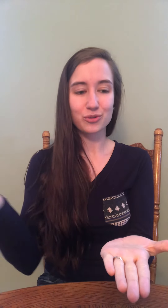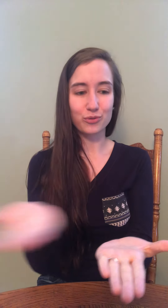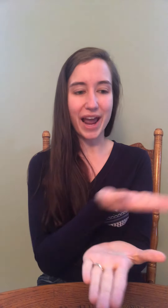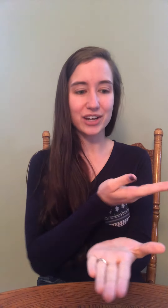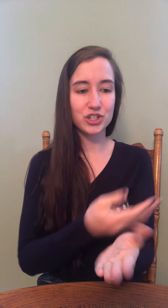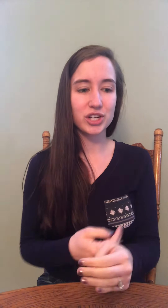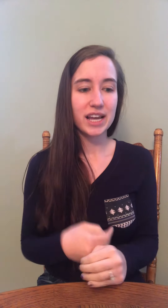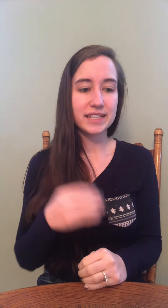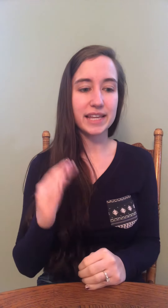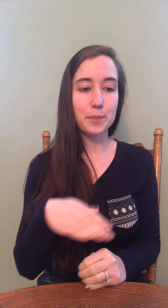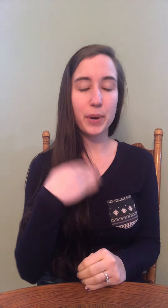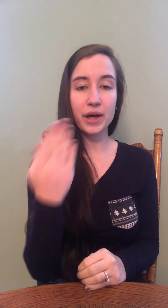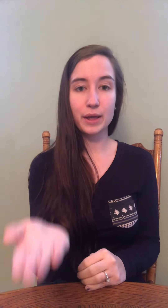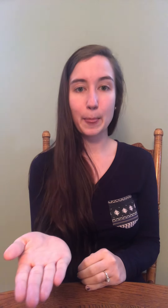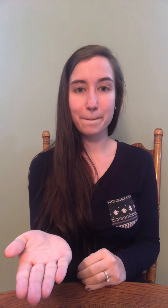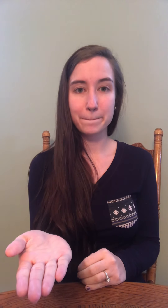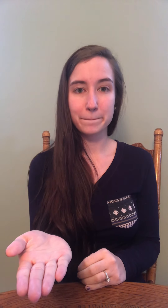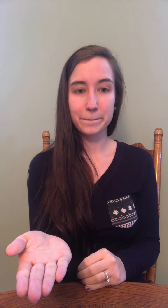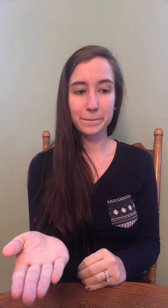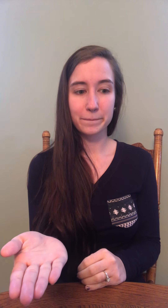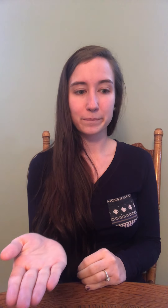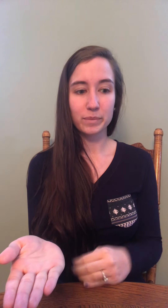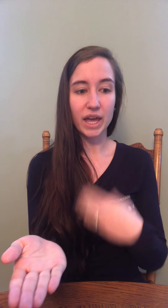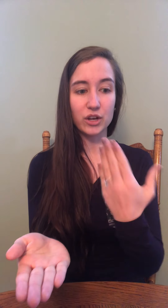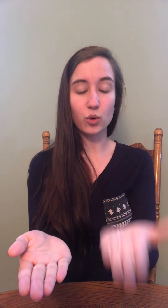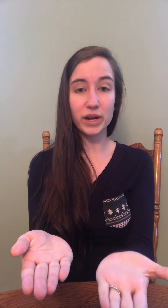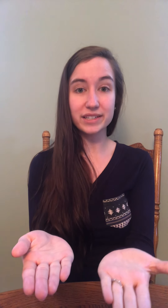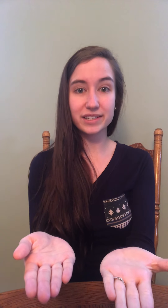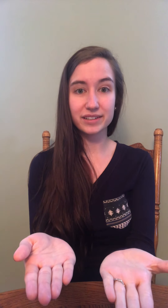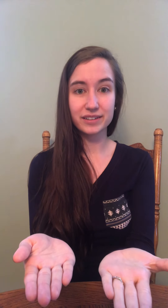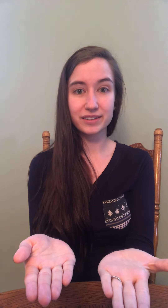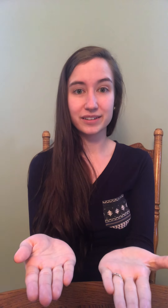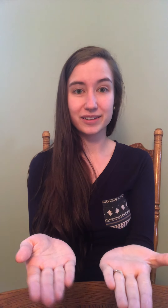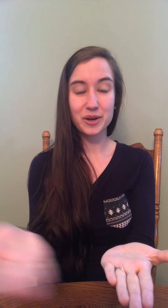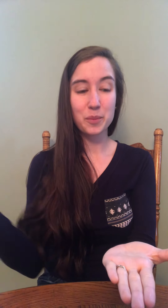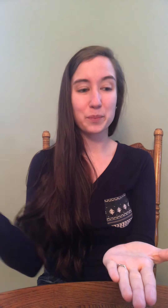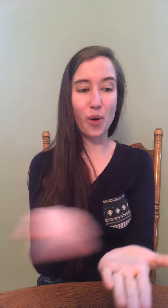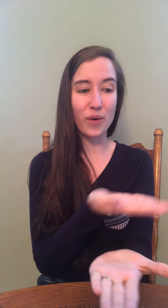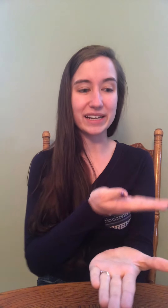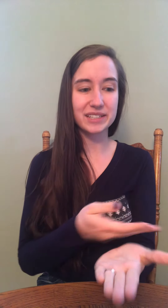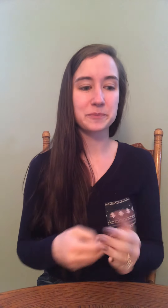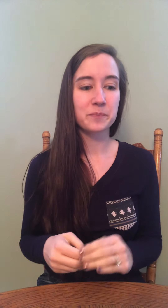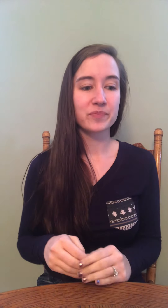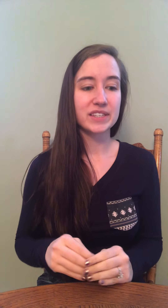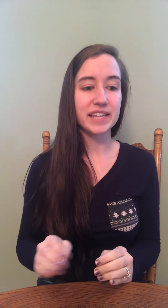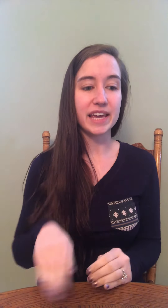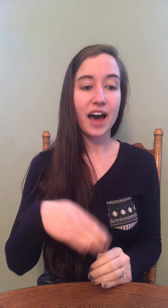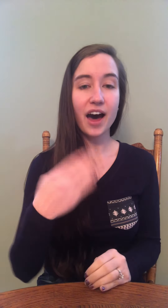Rash. Say p. Add oint. Point. Say h.